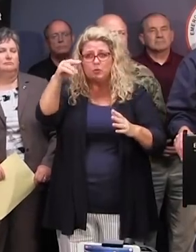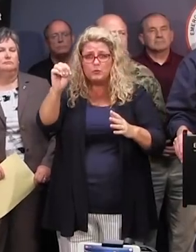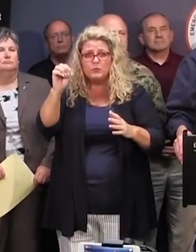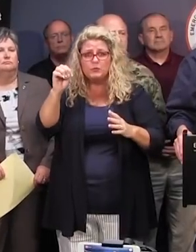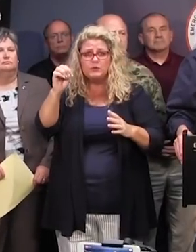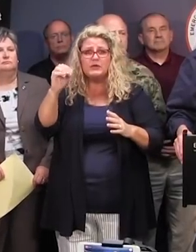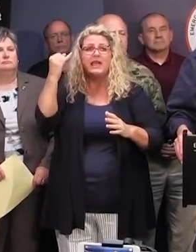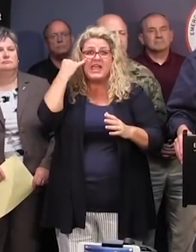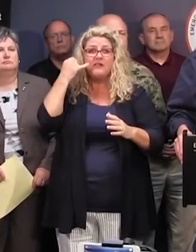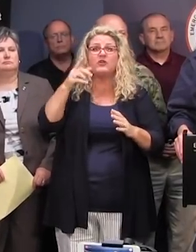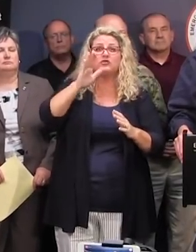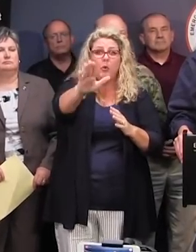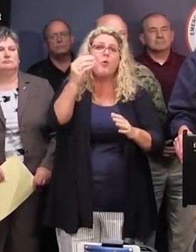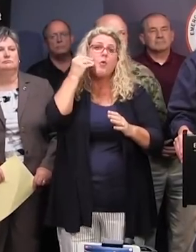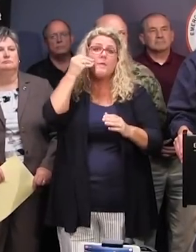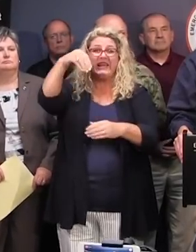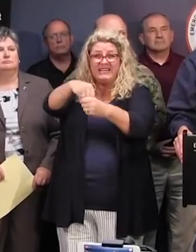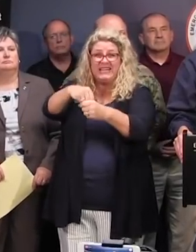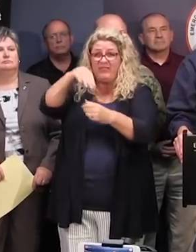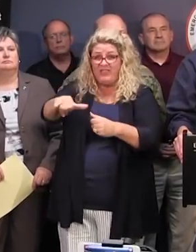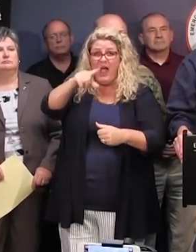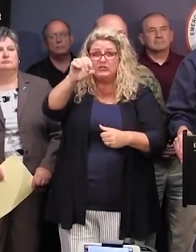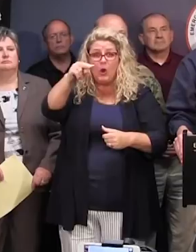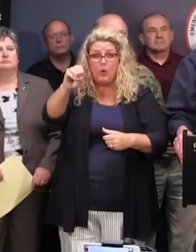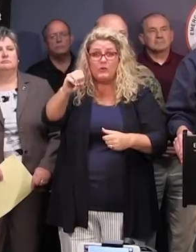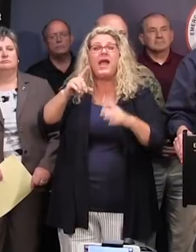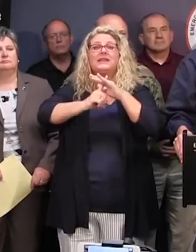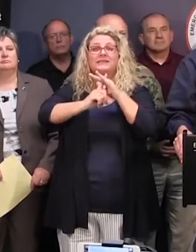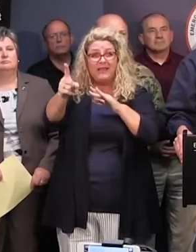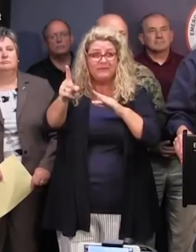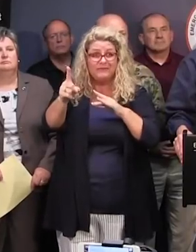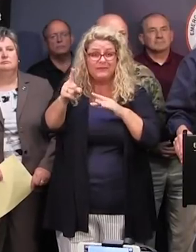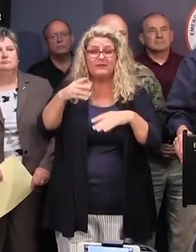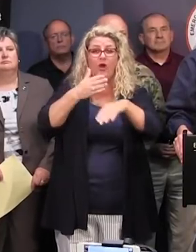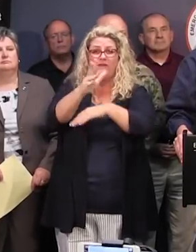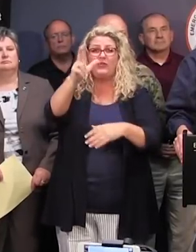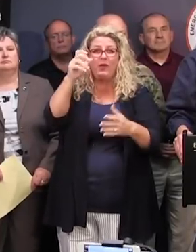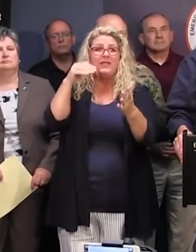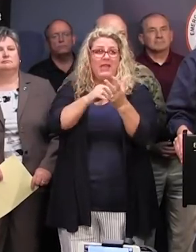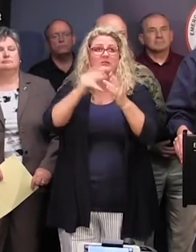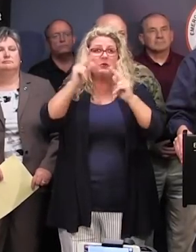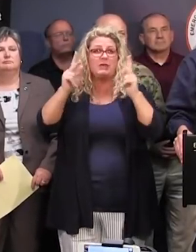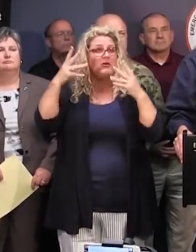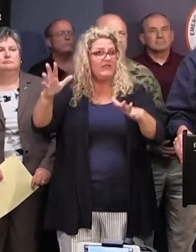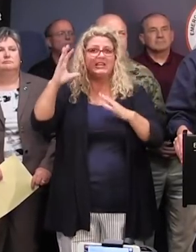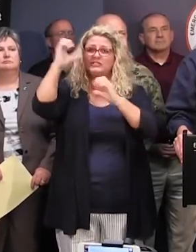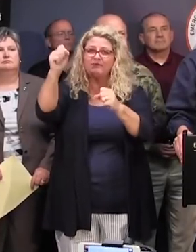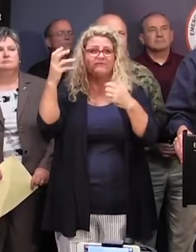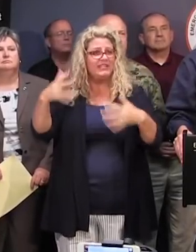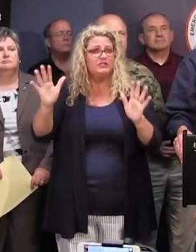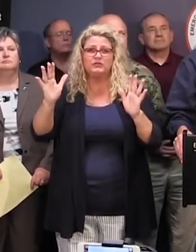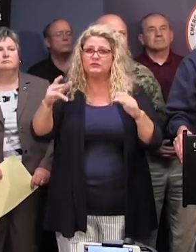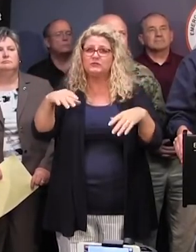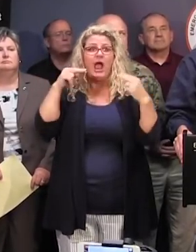you must evacuate. 300,000 plus people already have done it. And as you can see, the highways